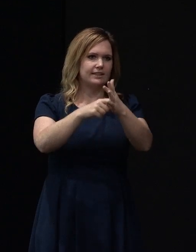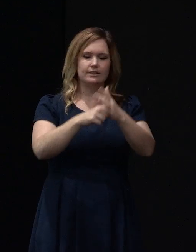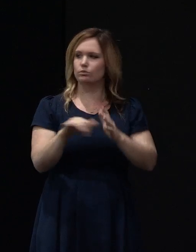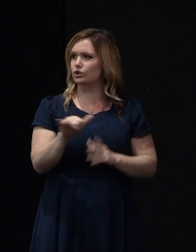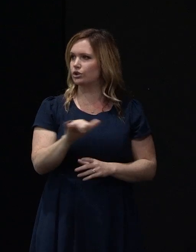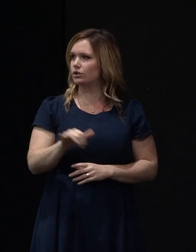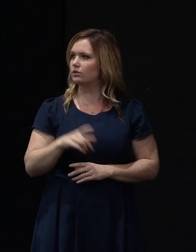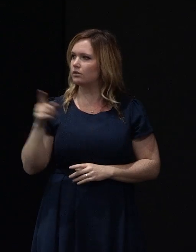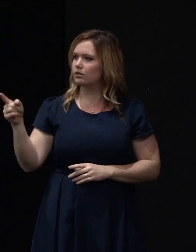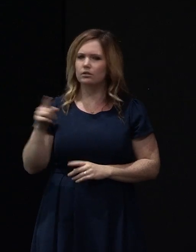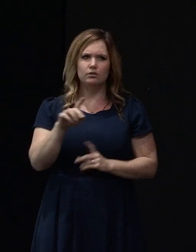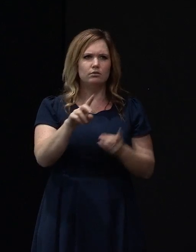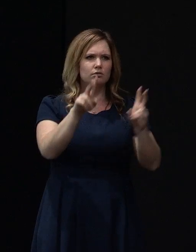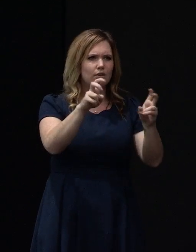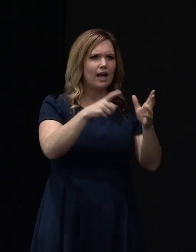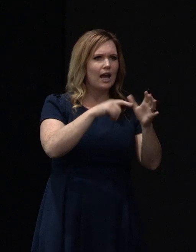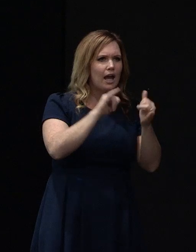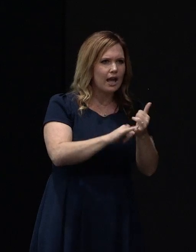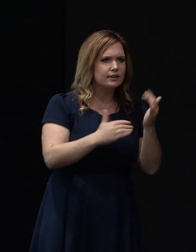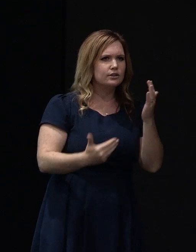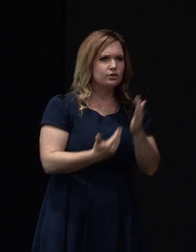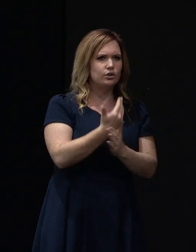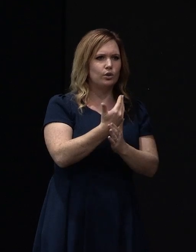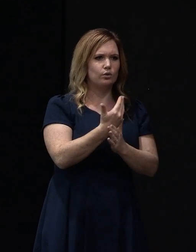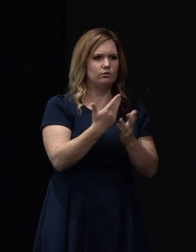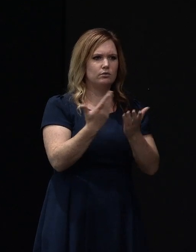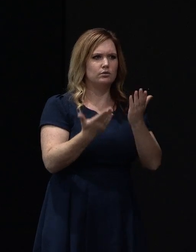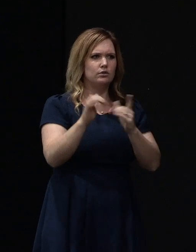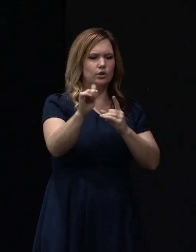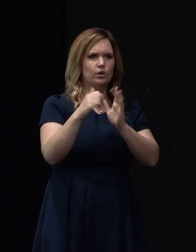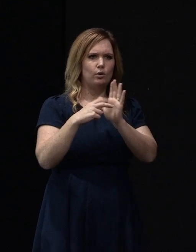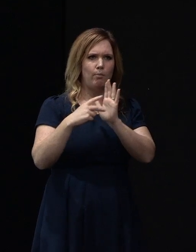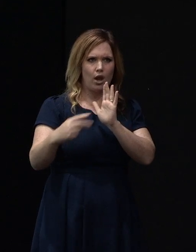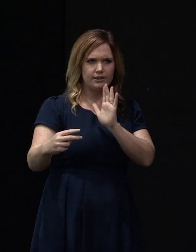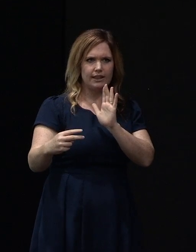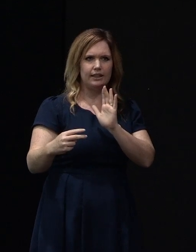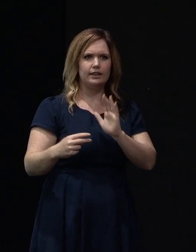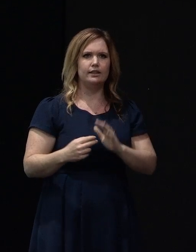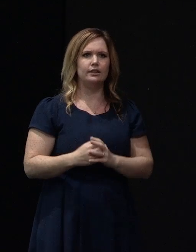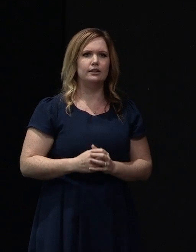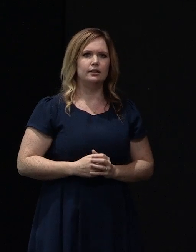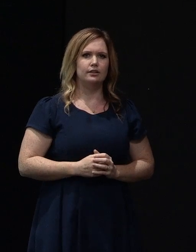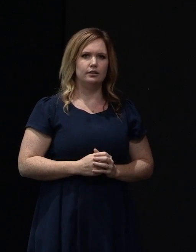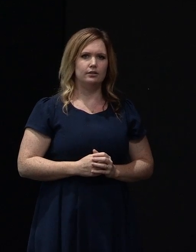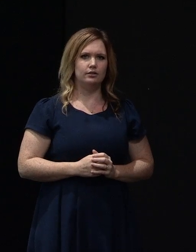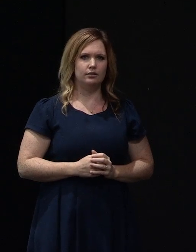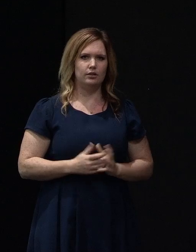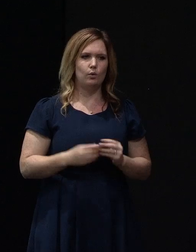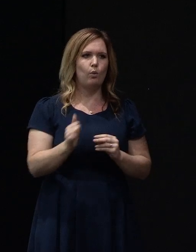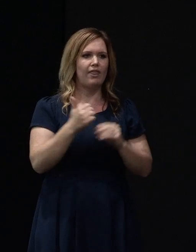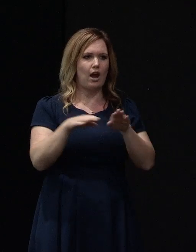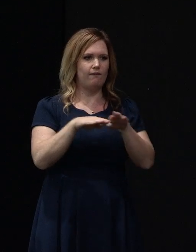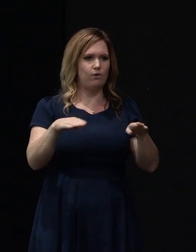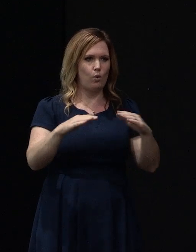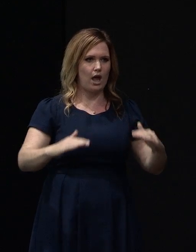Your wording of as new is a policy wording. With our floor levels,